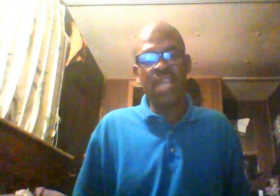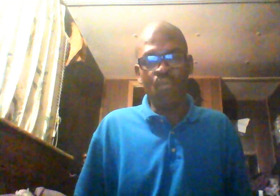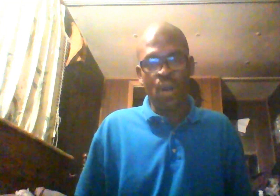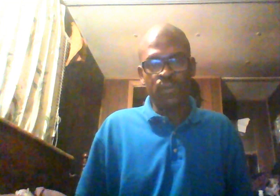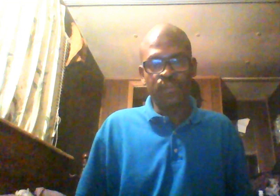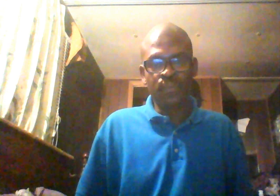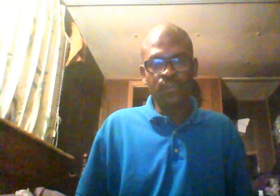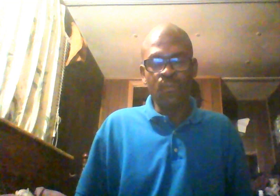network.